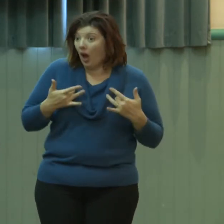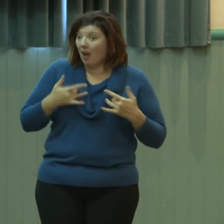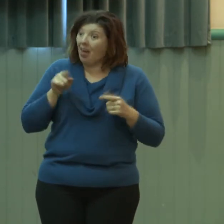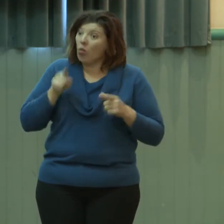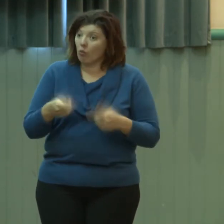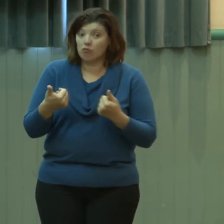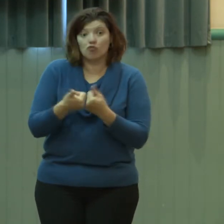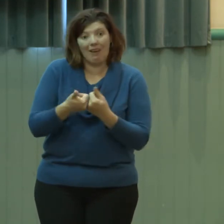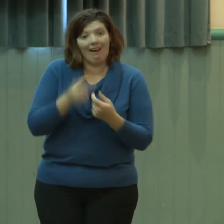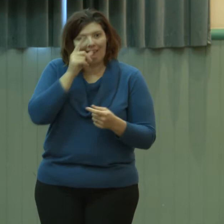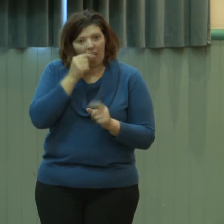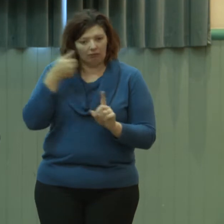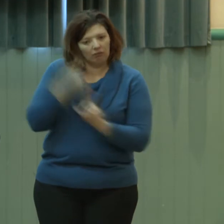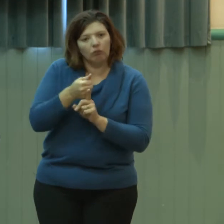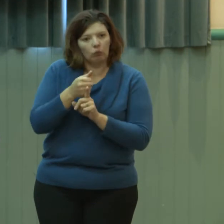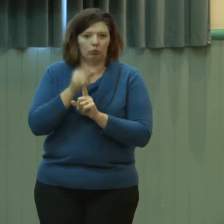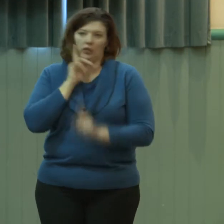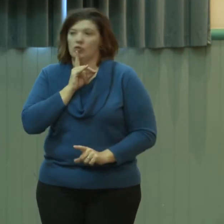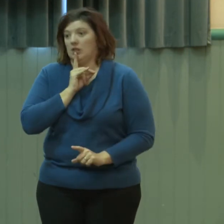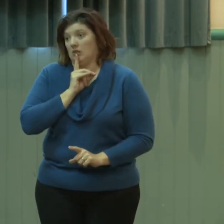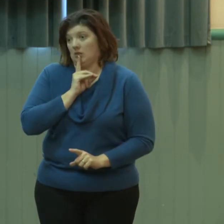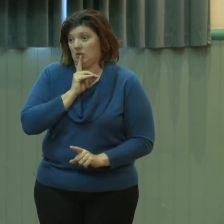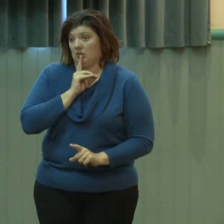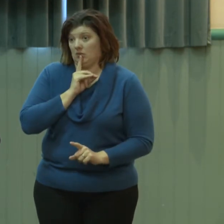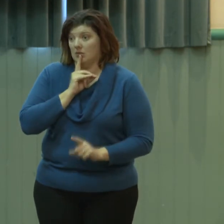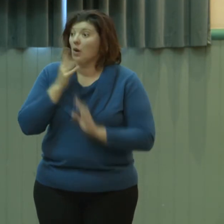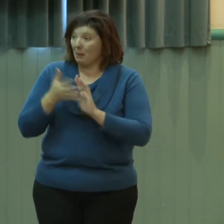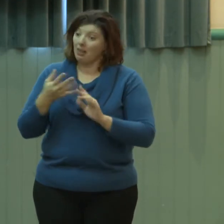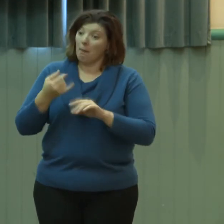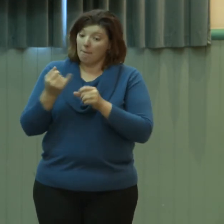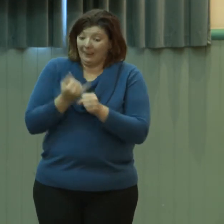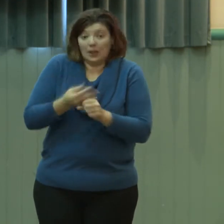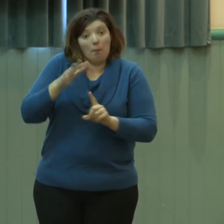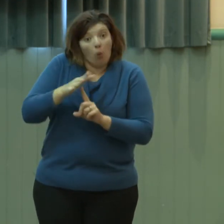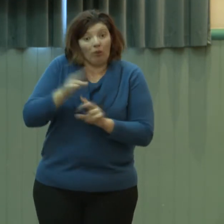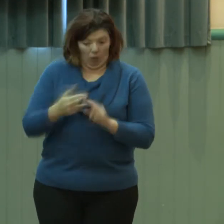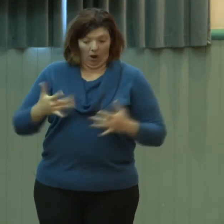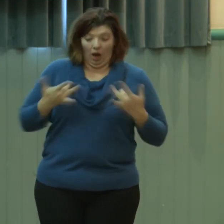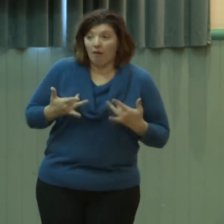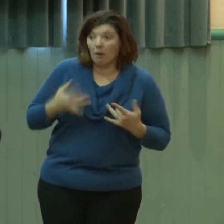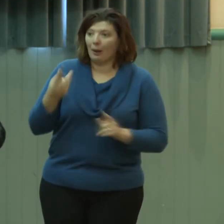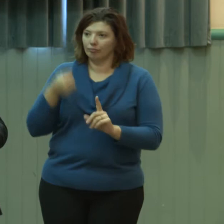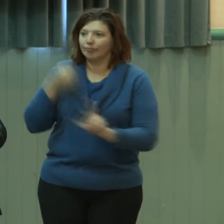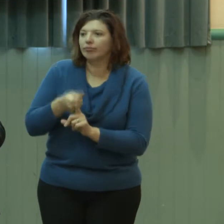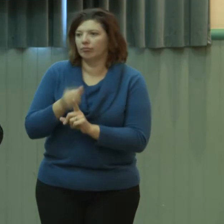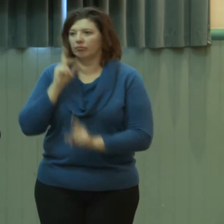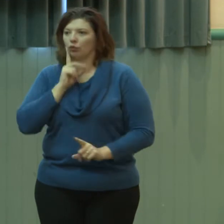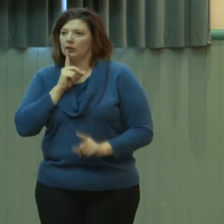ototoxicity, it's a drug that's attacking the ear, and so on. So that group will